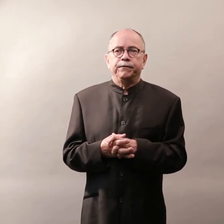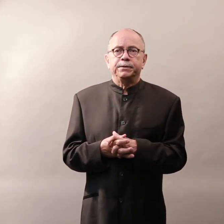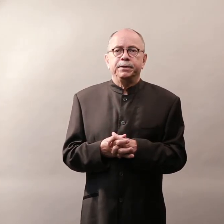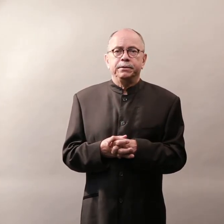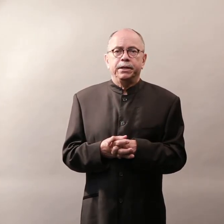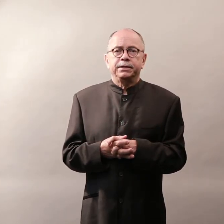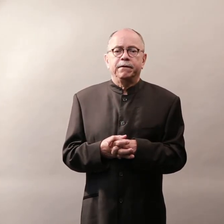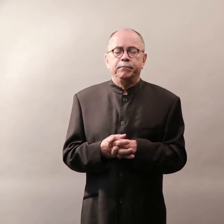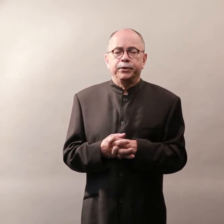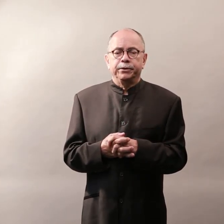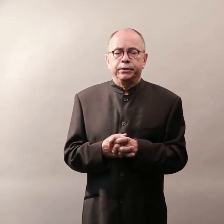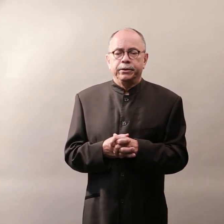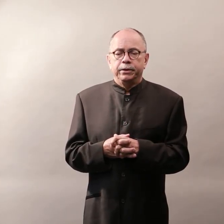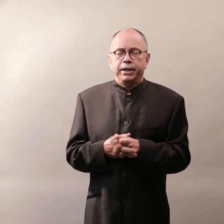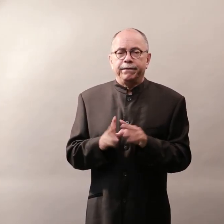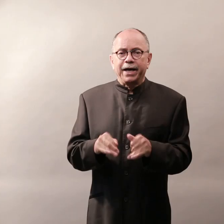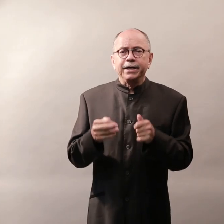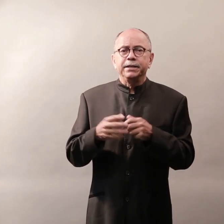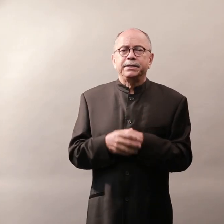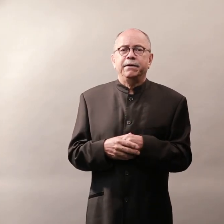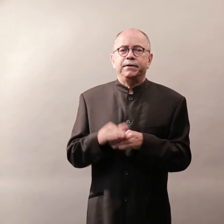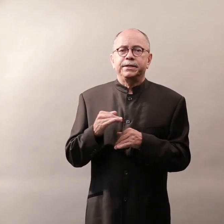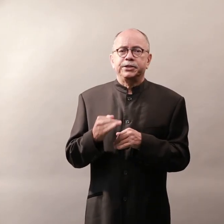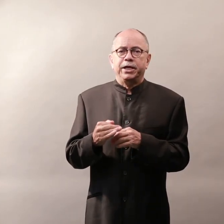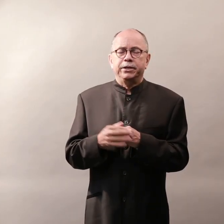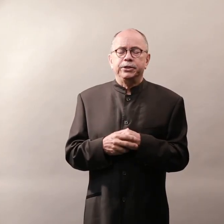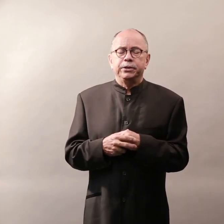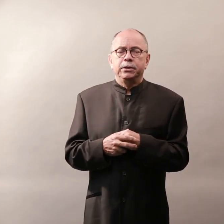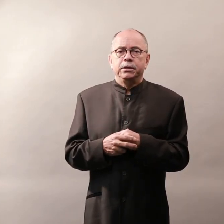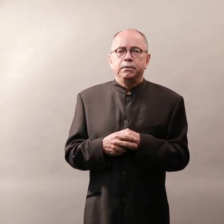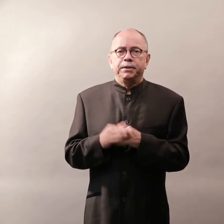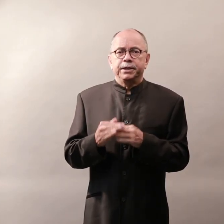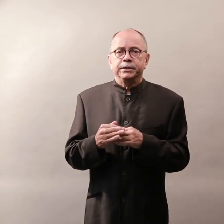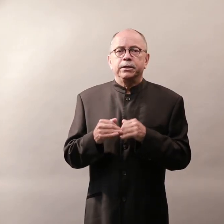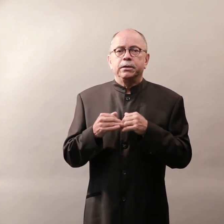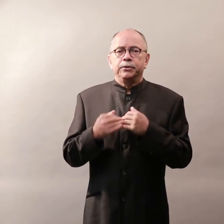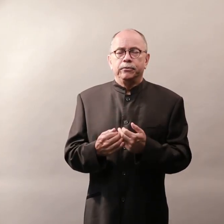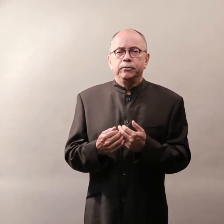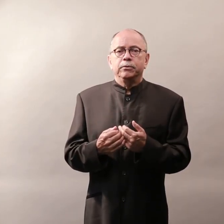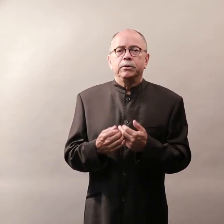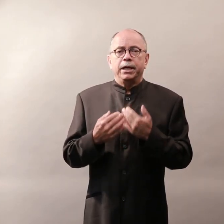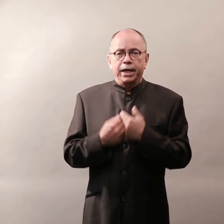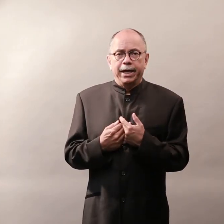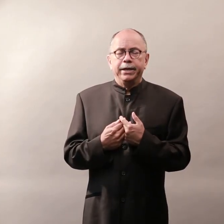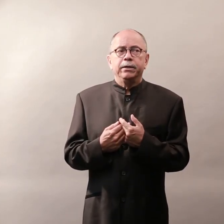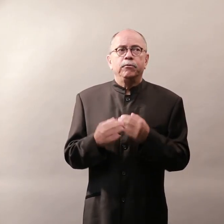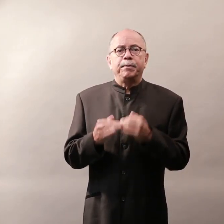Freshmen and Sophomore year. And that in itself is a challenge, because you and I will be